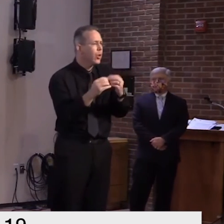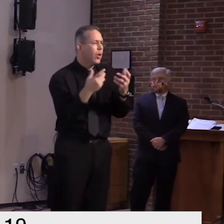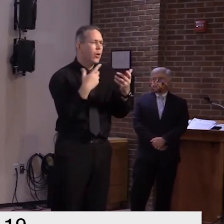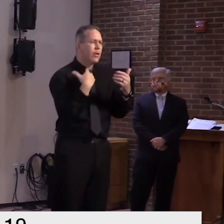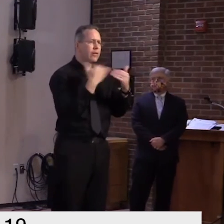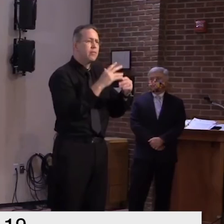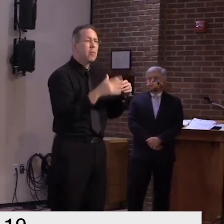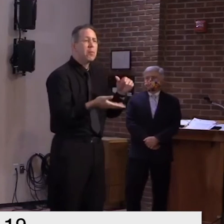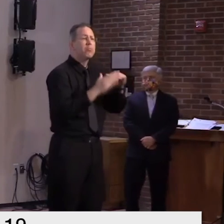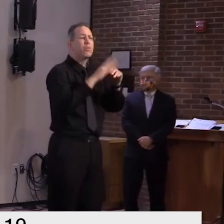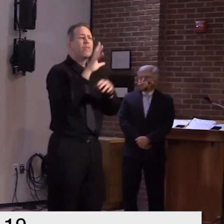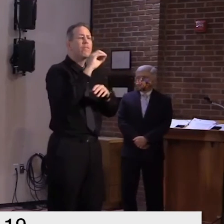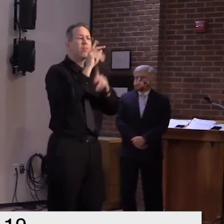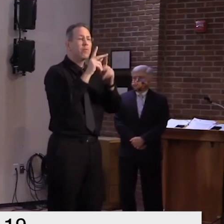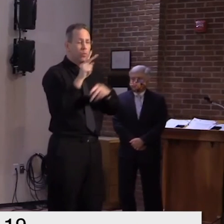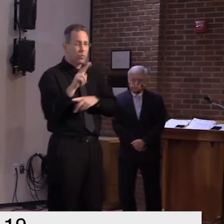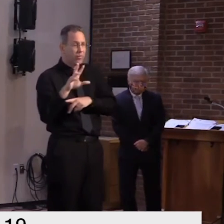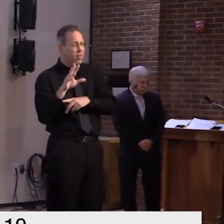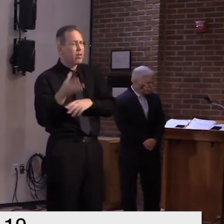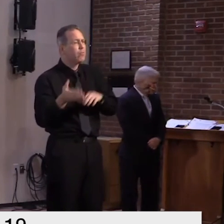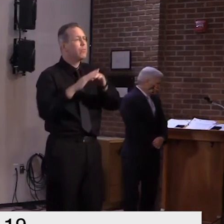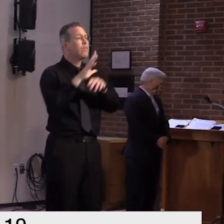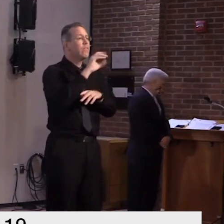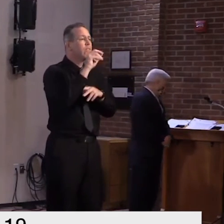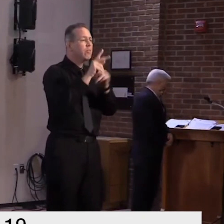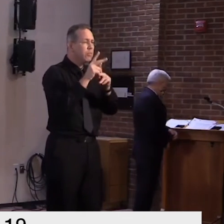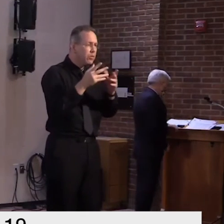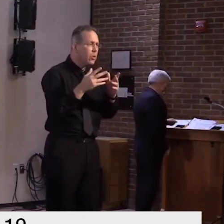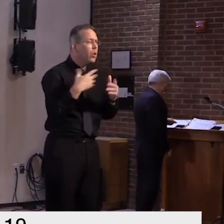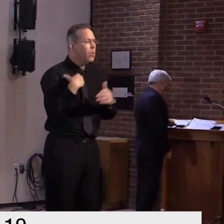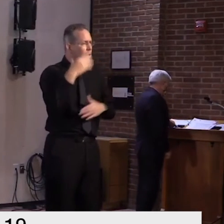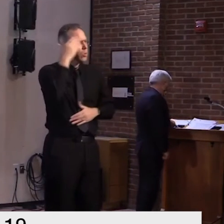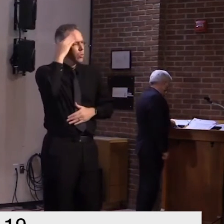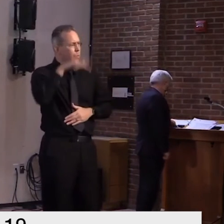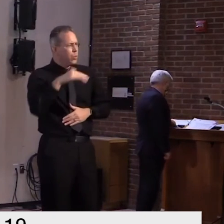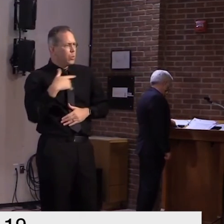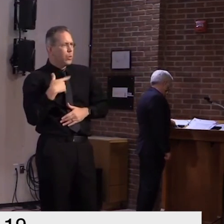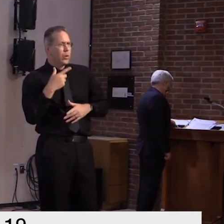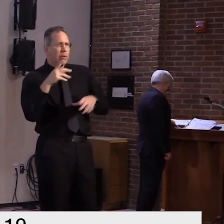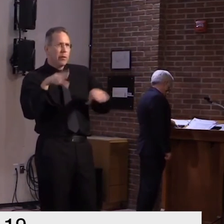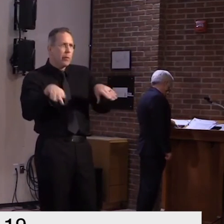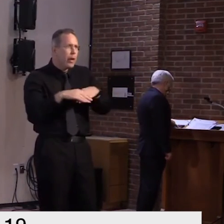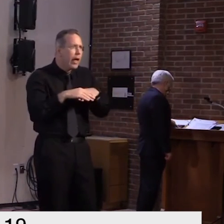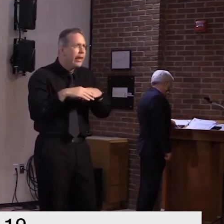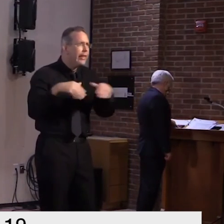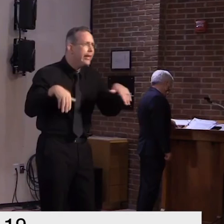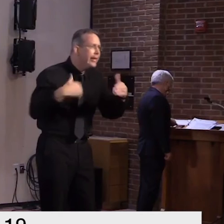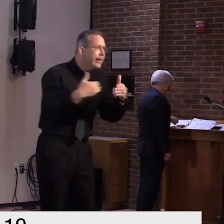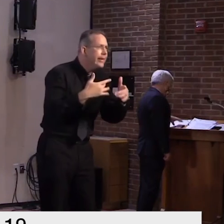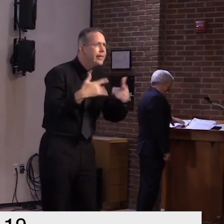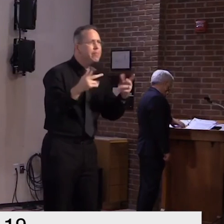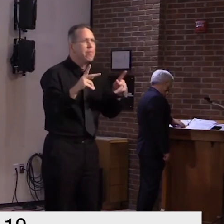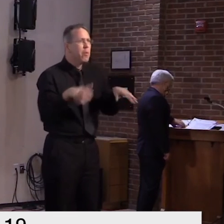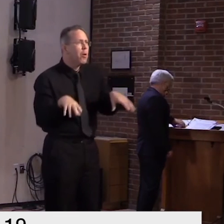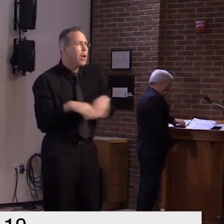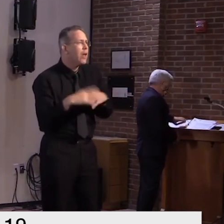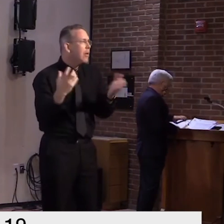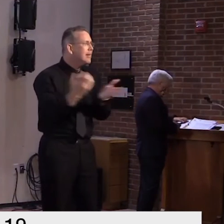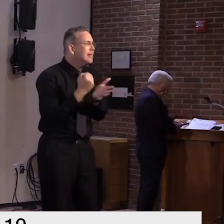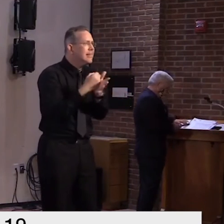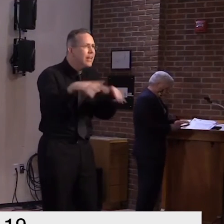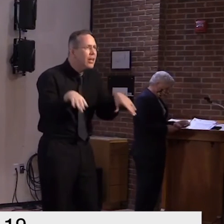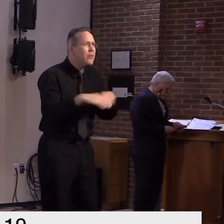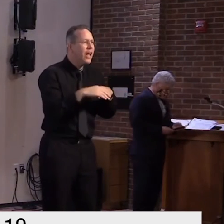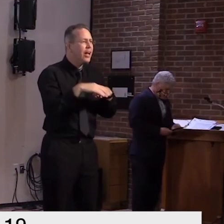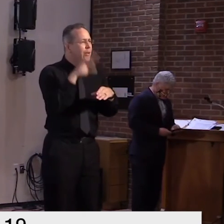or wanting to have their weddings and so forth uh count on uh on this so we will be um i i'm i'm assuming